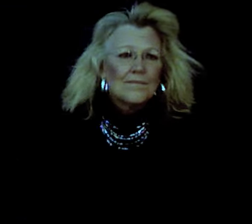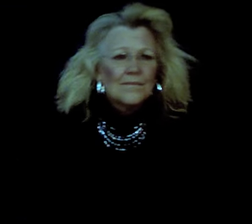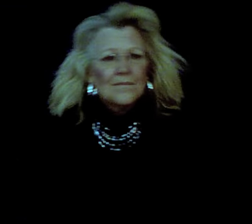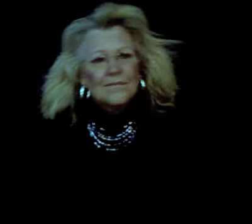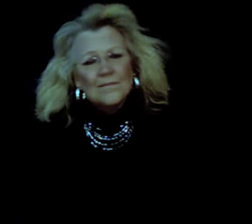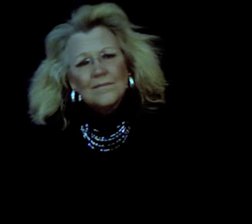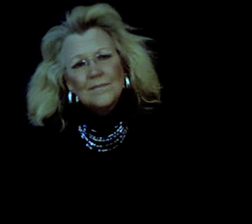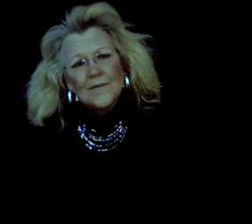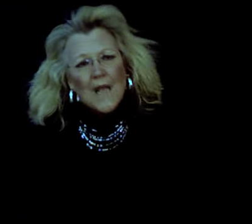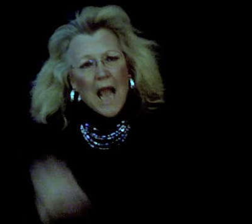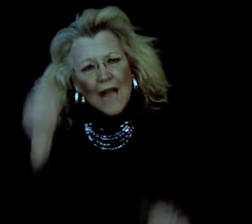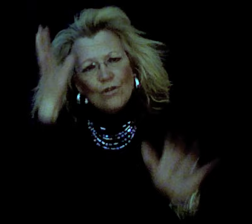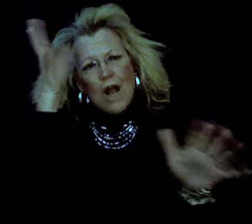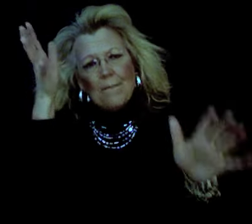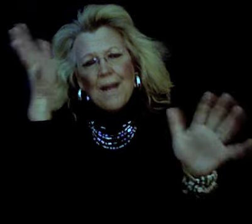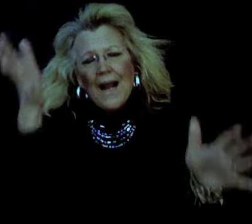And Grandpa